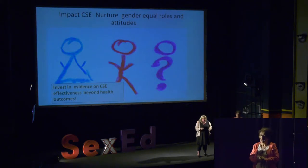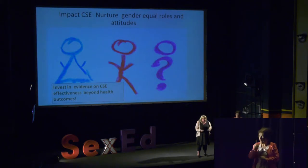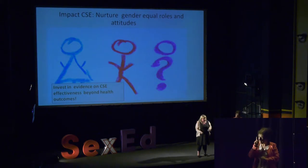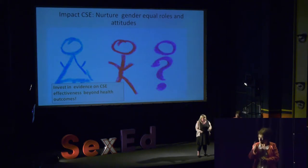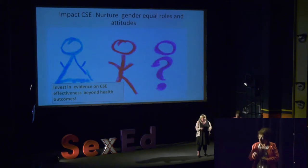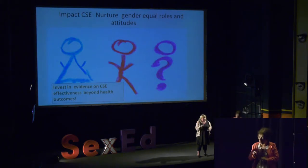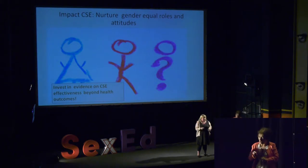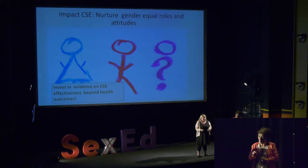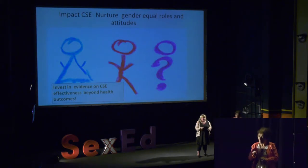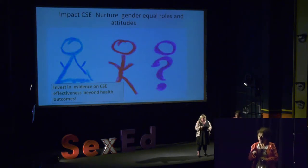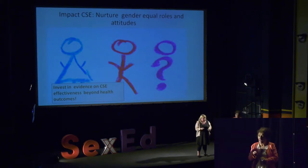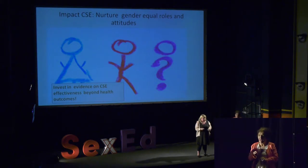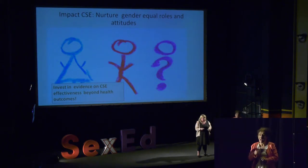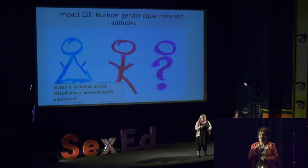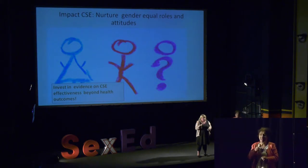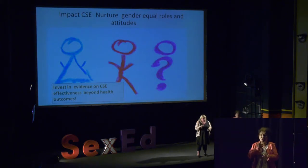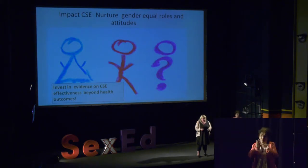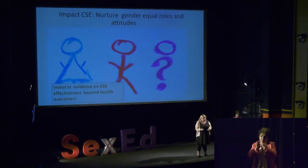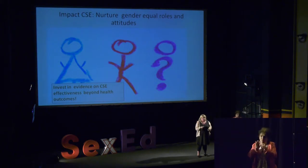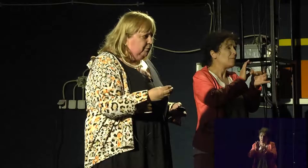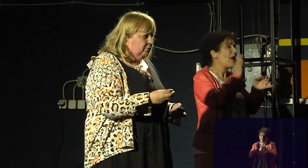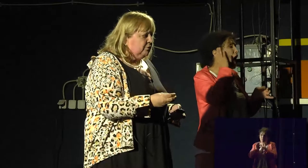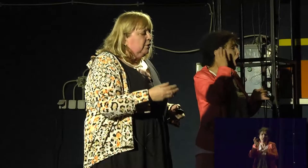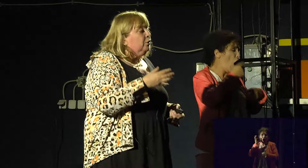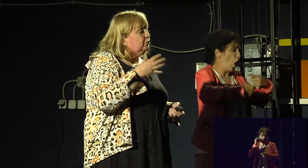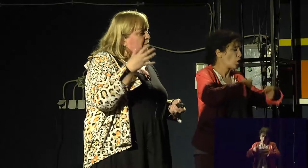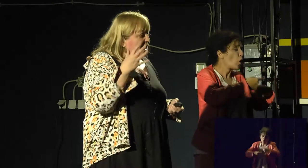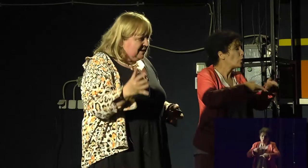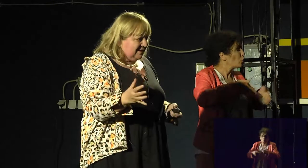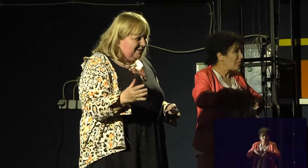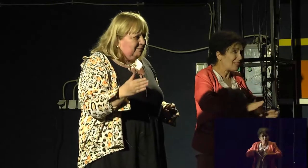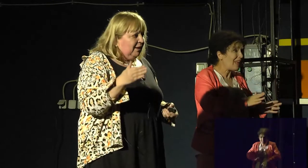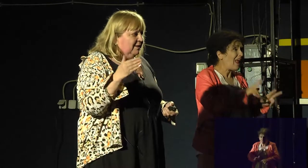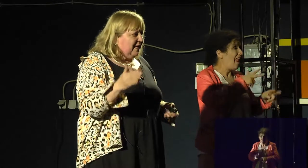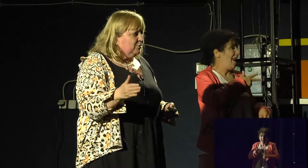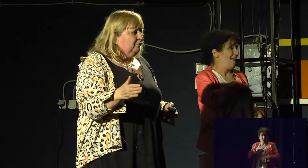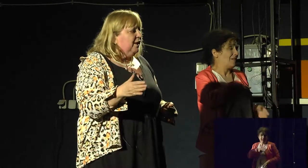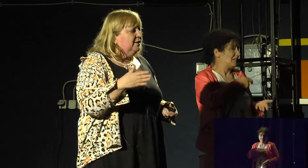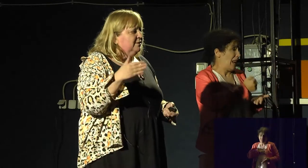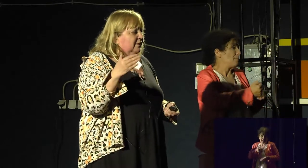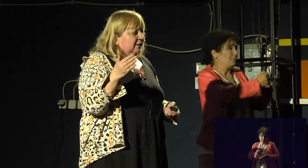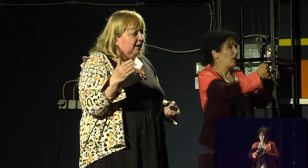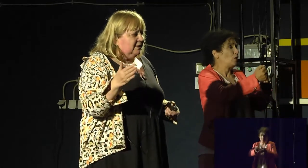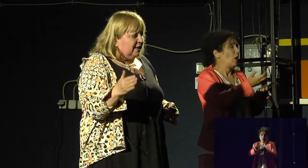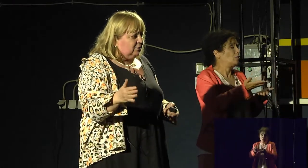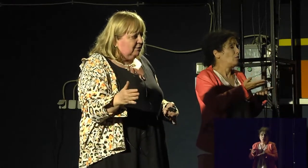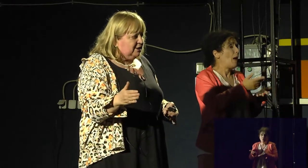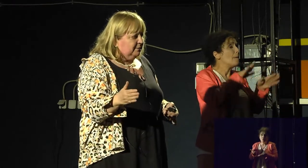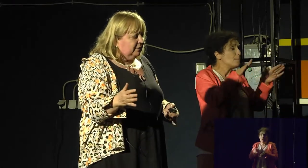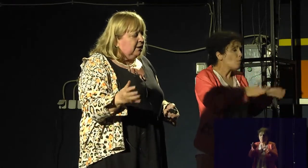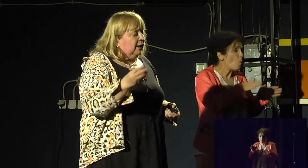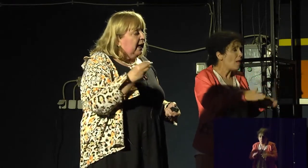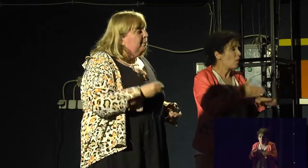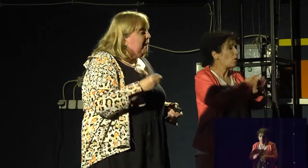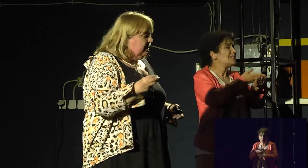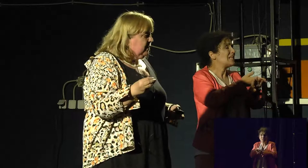Because gender and gender equity really contributes to less sexual violence and sexual